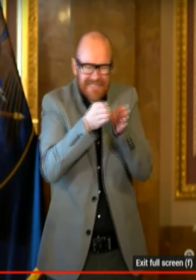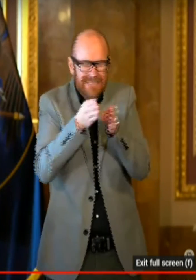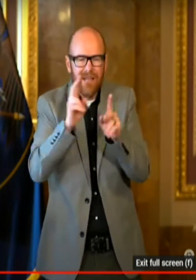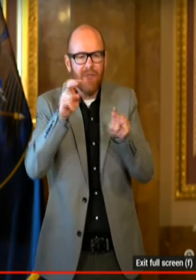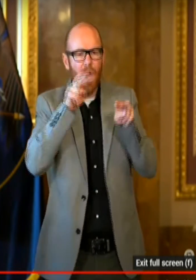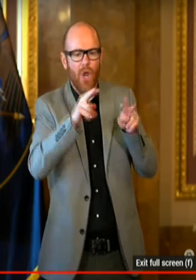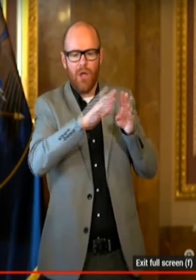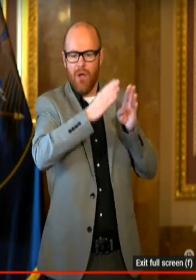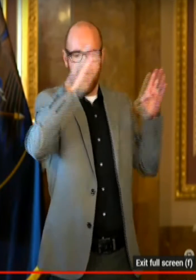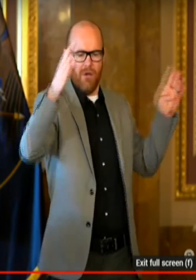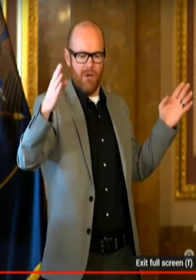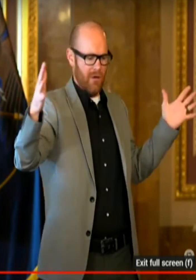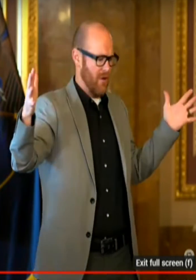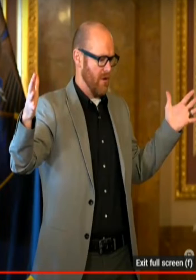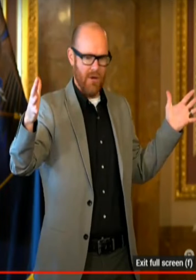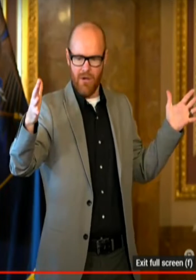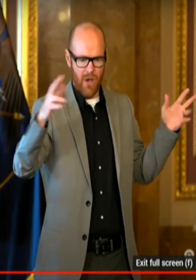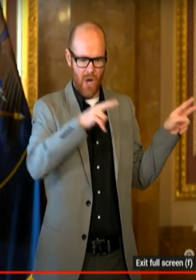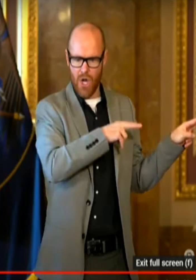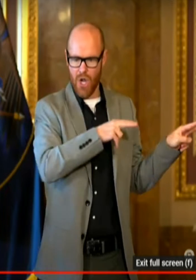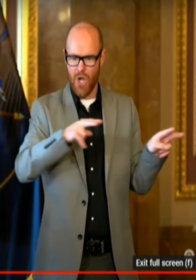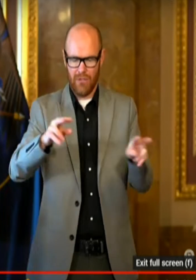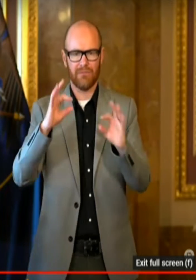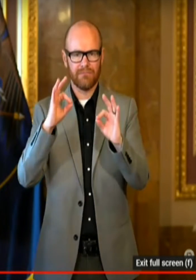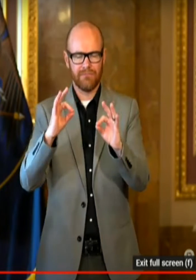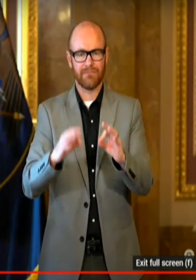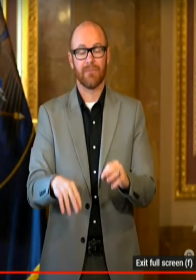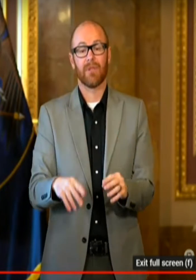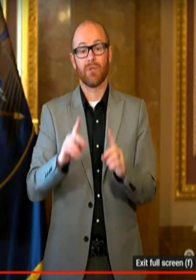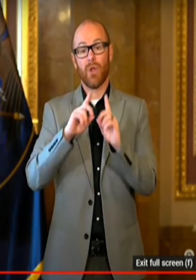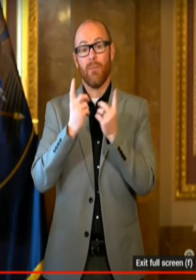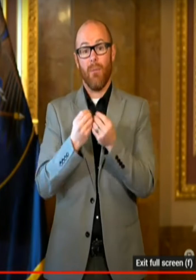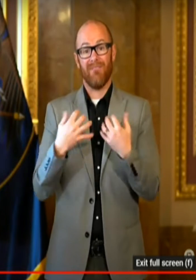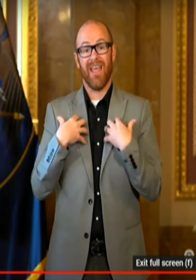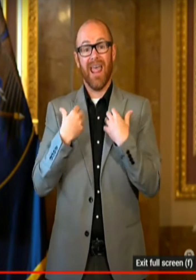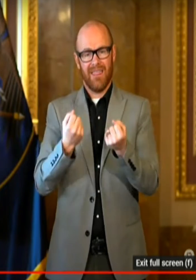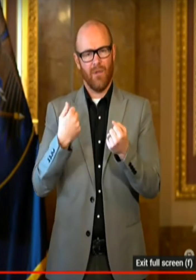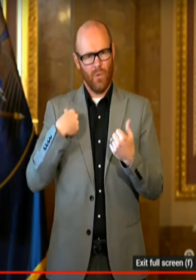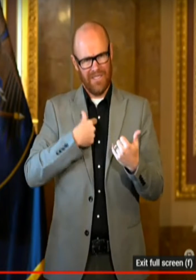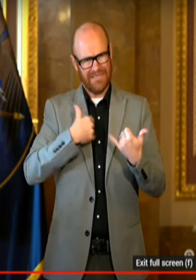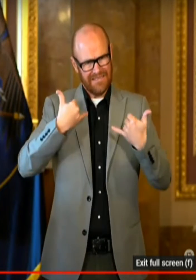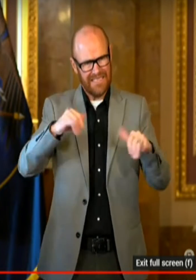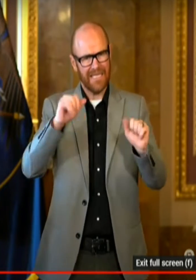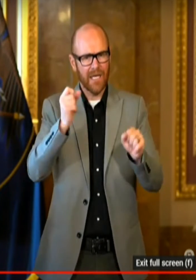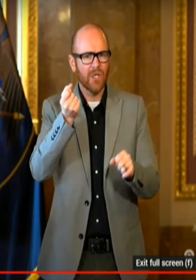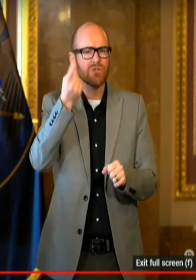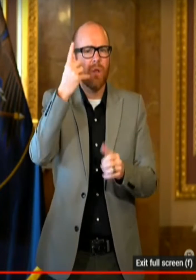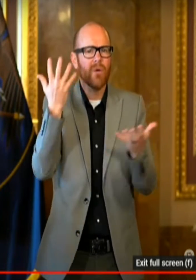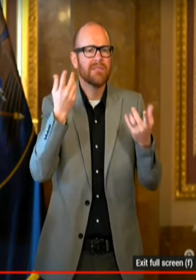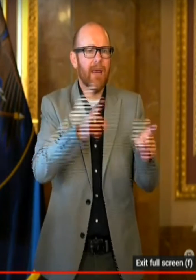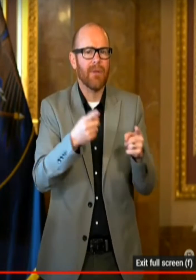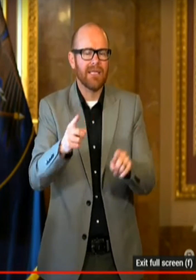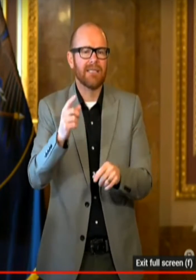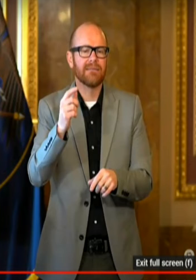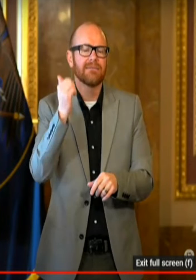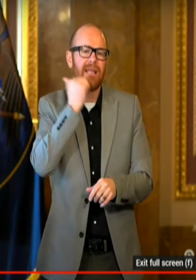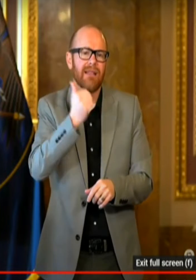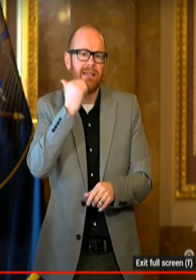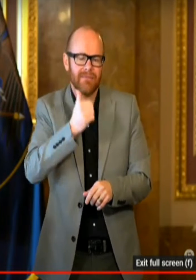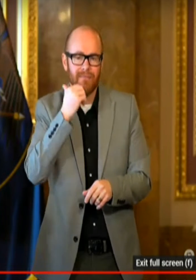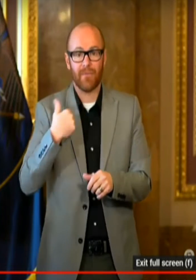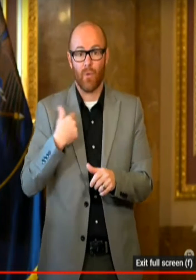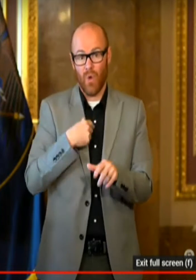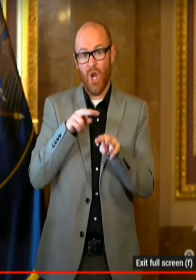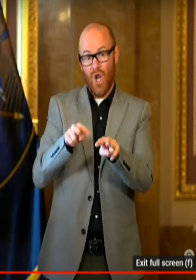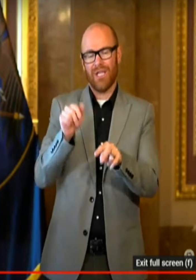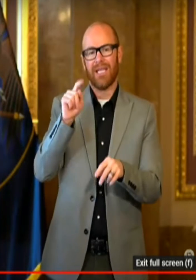say at the Department of Health, we still have good capacity to be able to understand what is happening. We have wastewater surveillance that is really